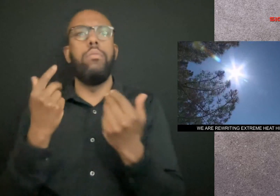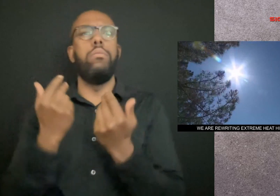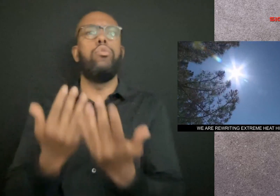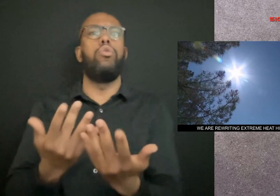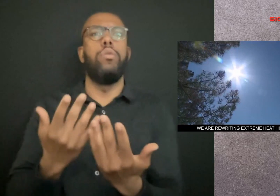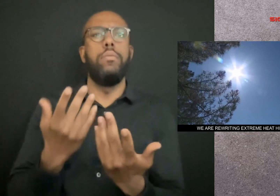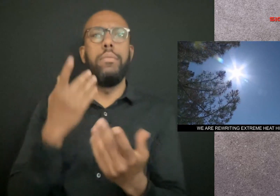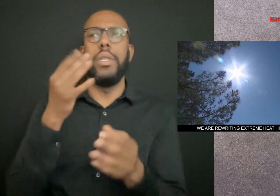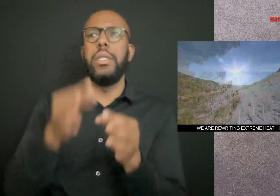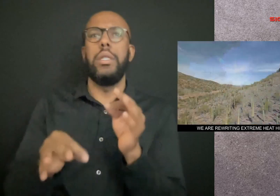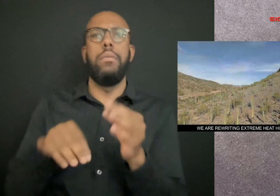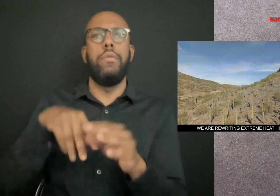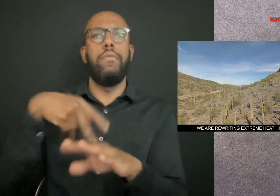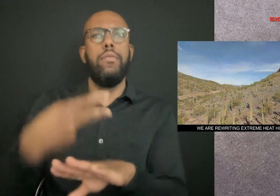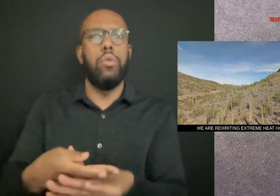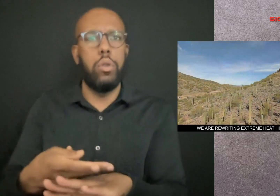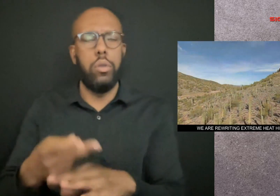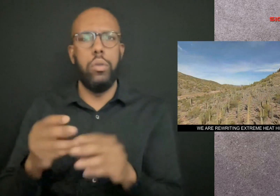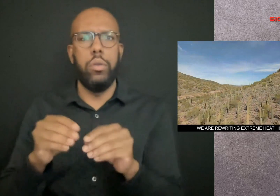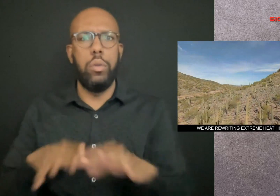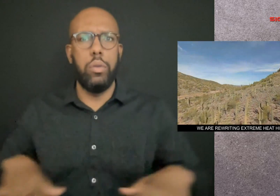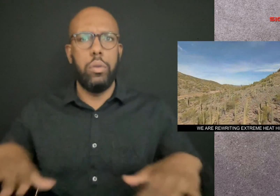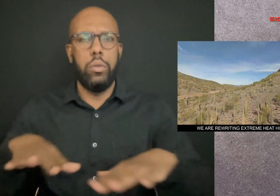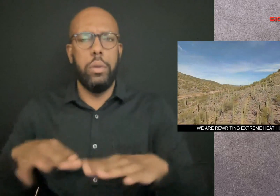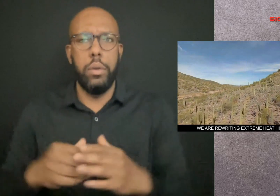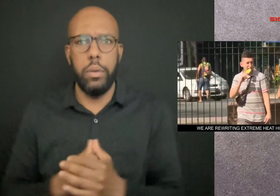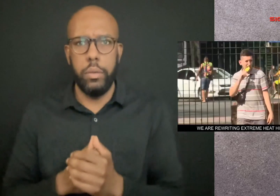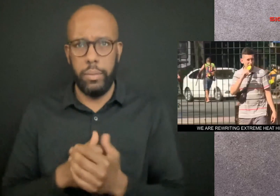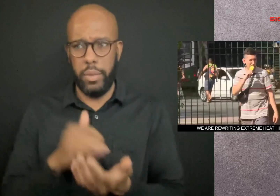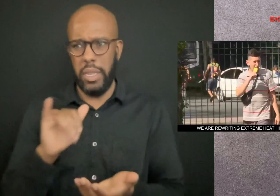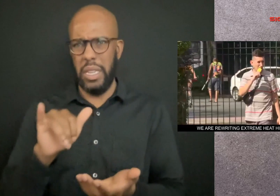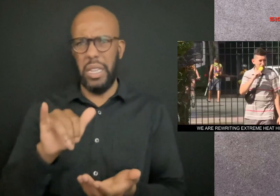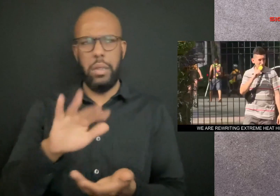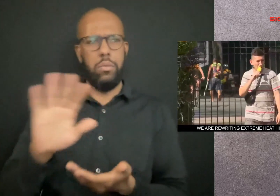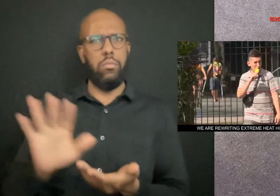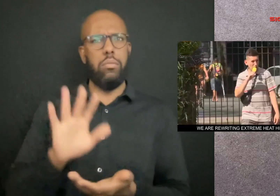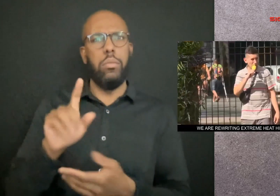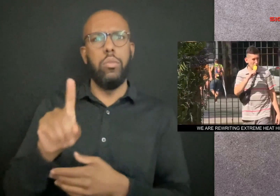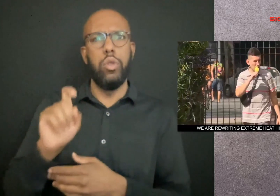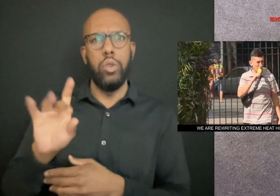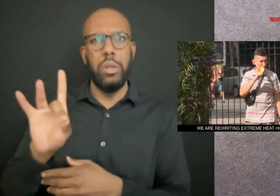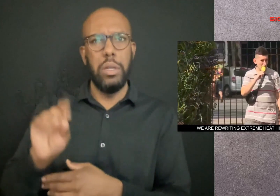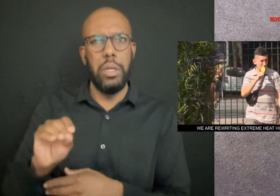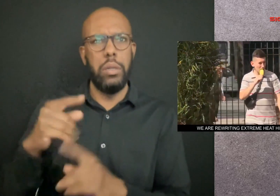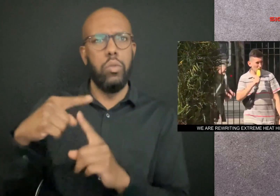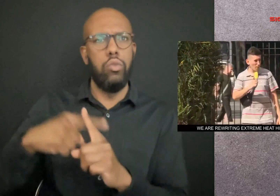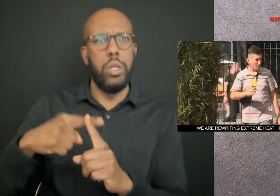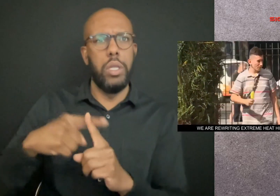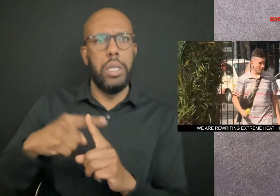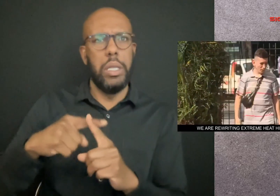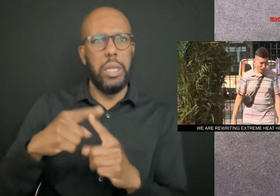falling on the ground, which is about 180 degrees at certain times of the day.